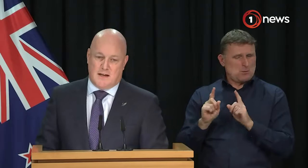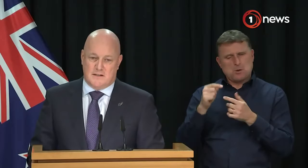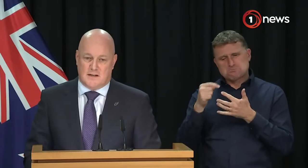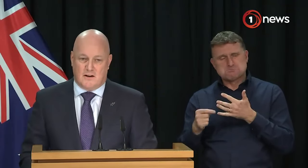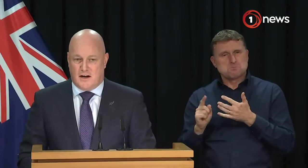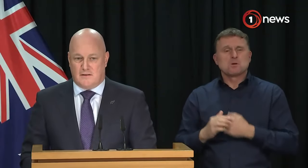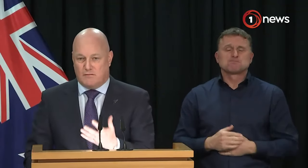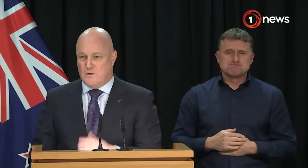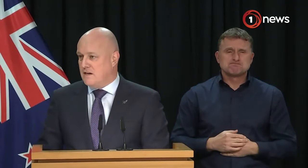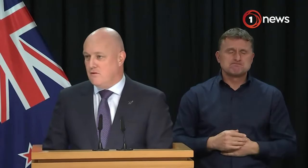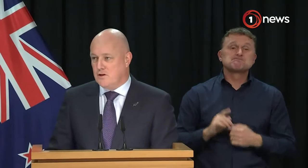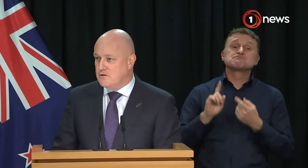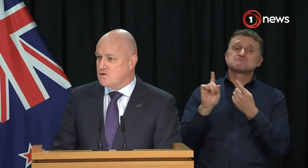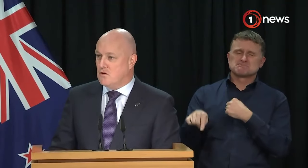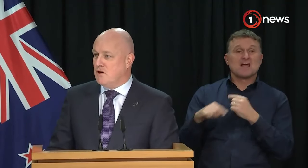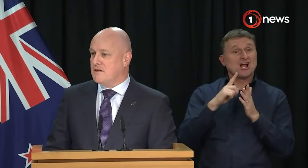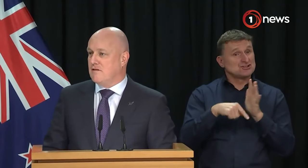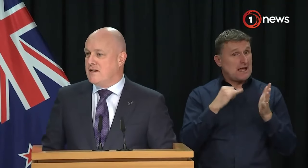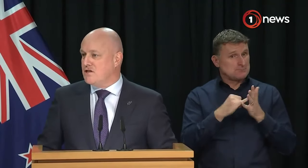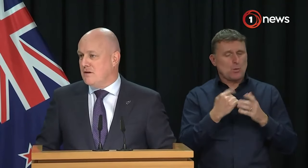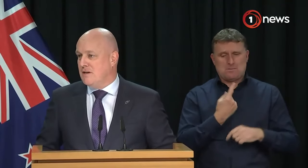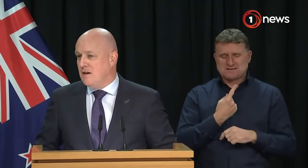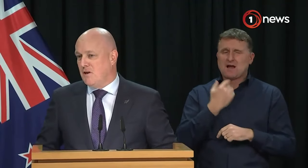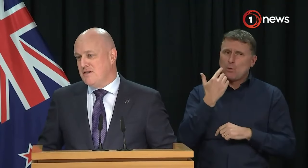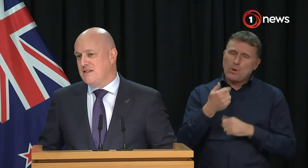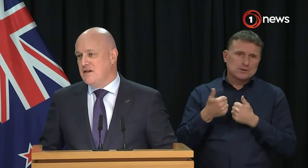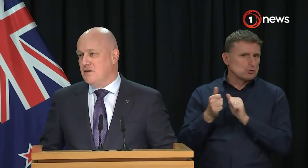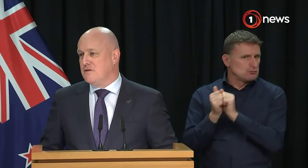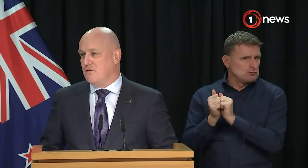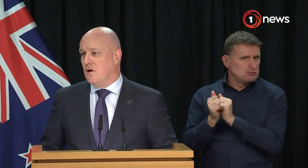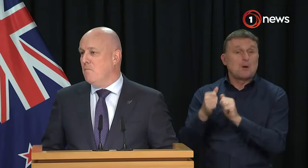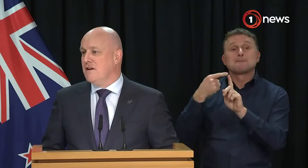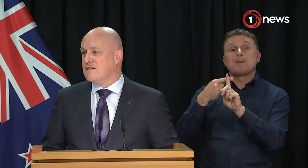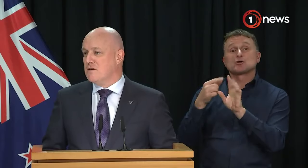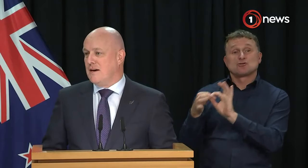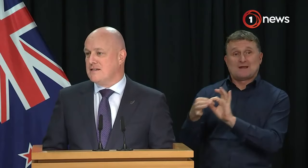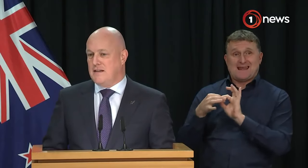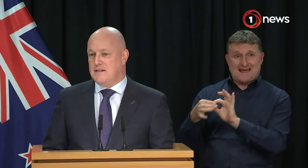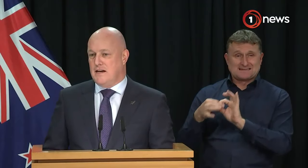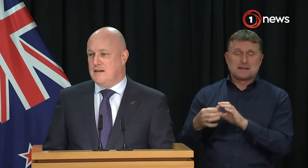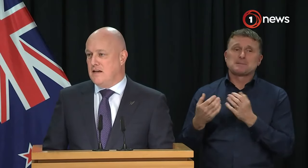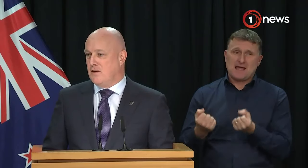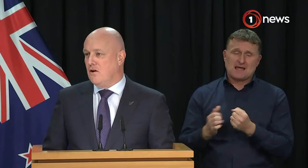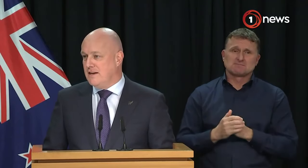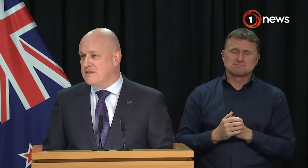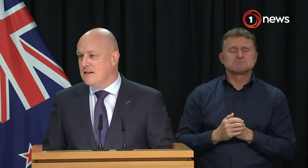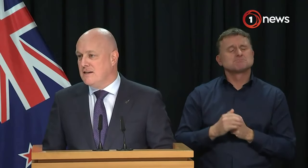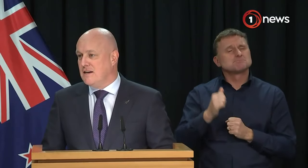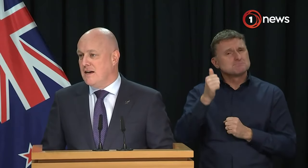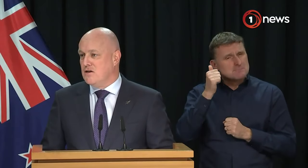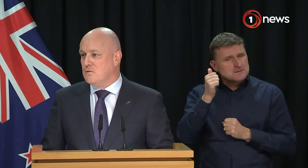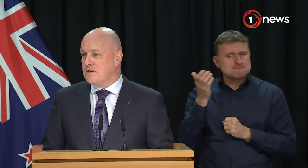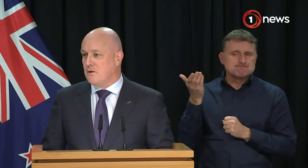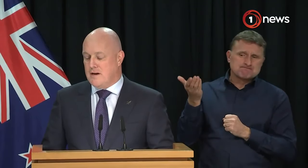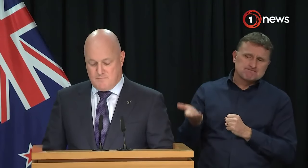and he and I have always had a very good, strong, positive relationship. But I just say to you, it was very obvious to us that his other colleagues